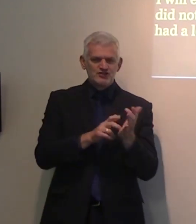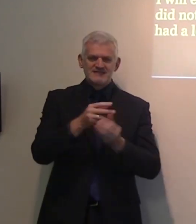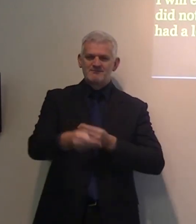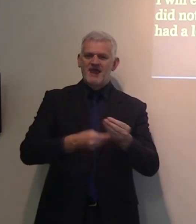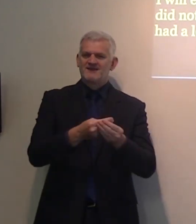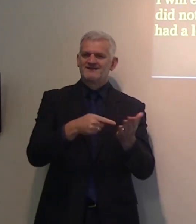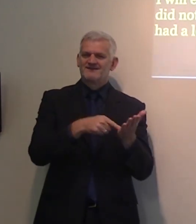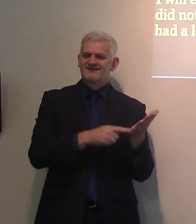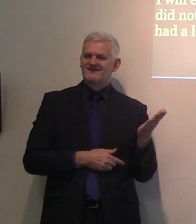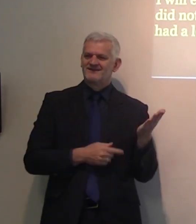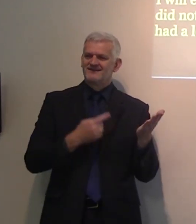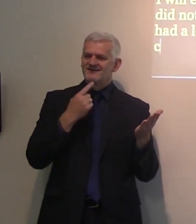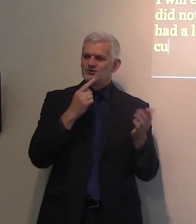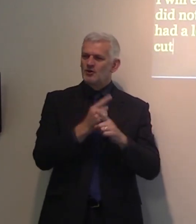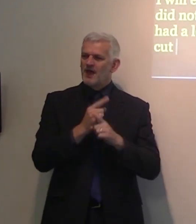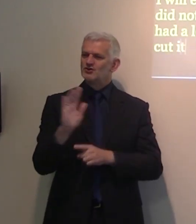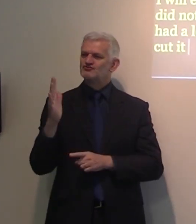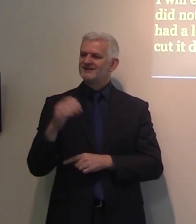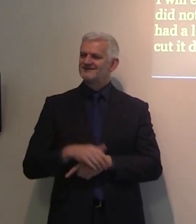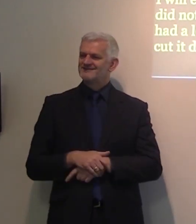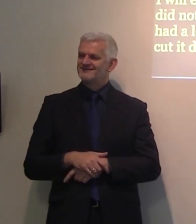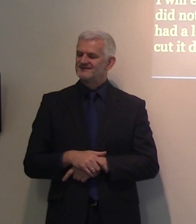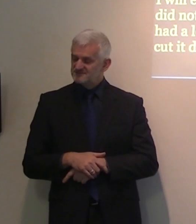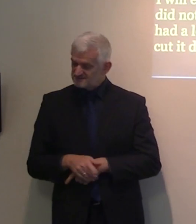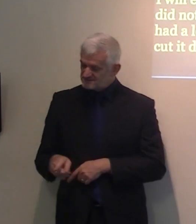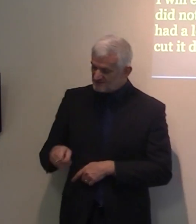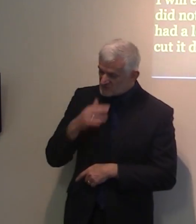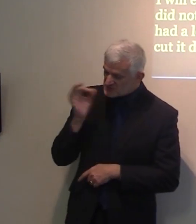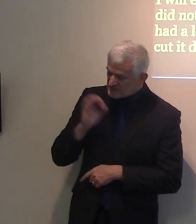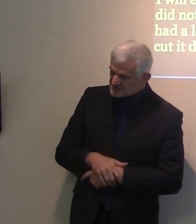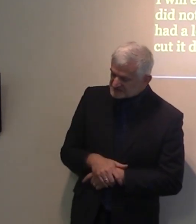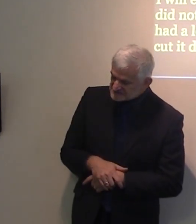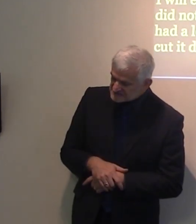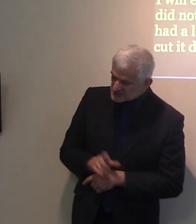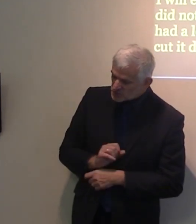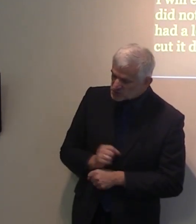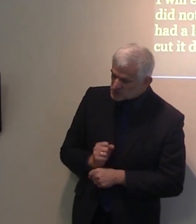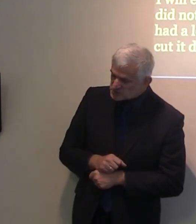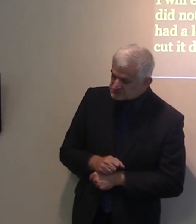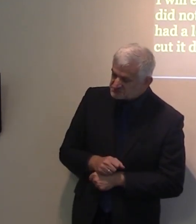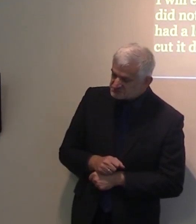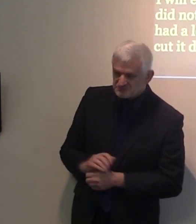Christ gave about the tree, which is there, occupying just the place and not giving any fruit. So, what should we do? So, should cut it.